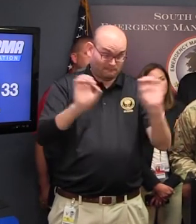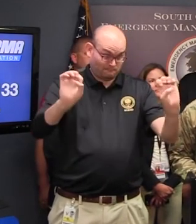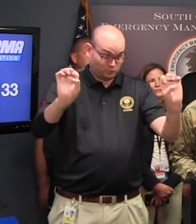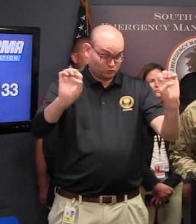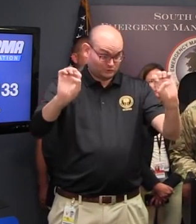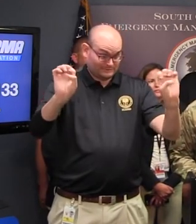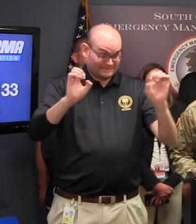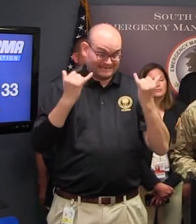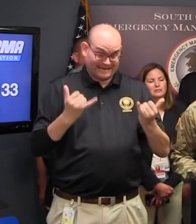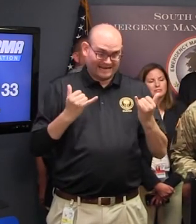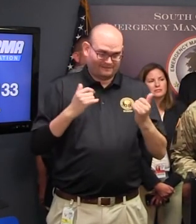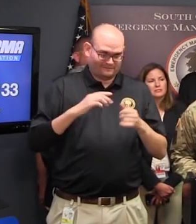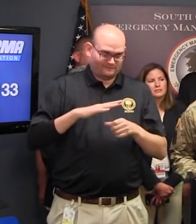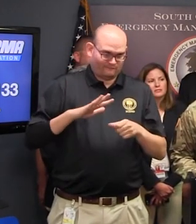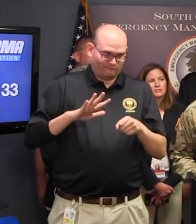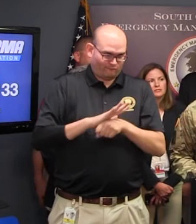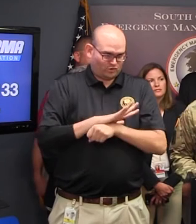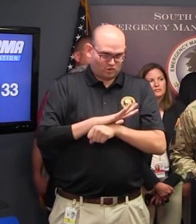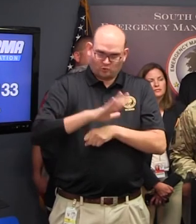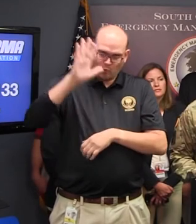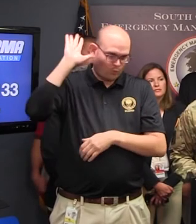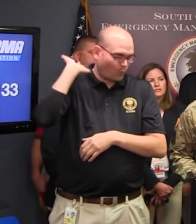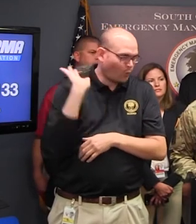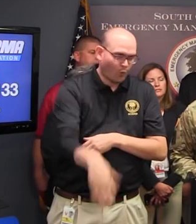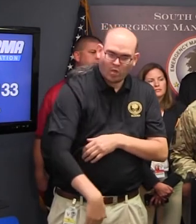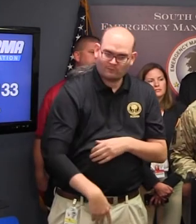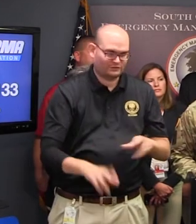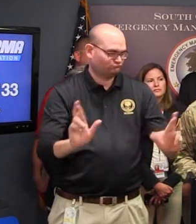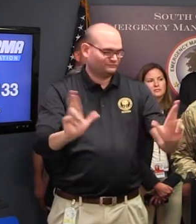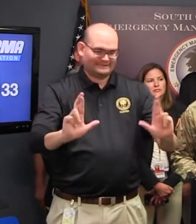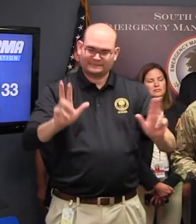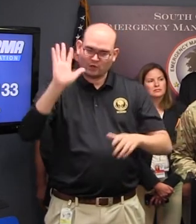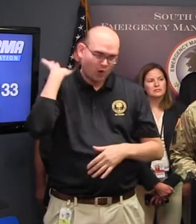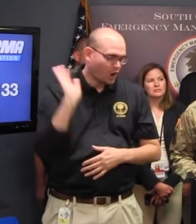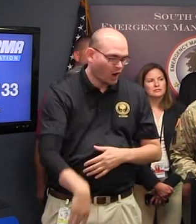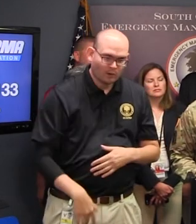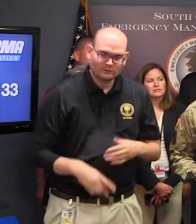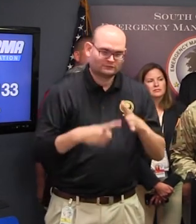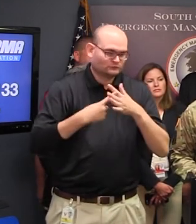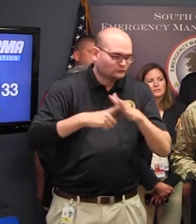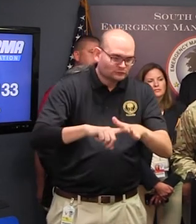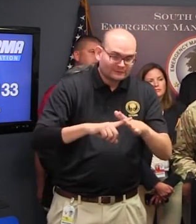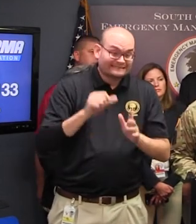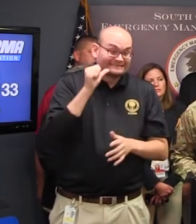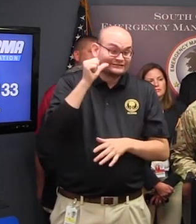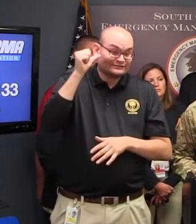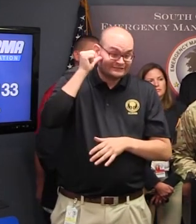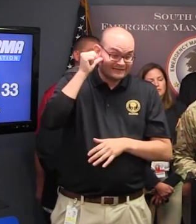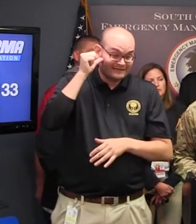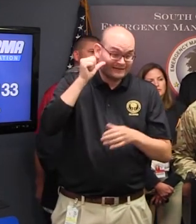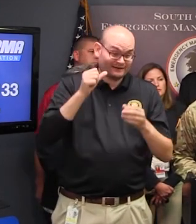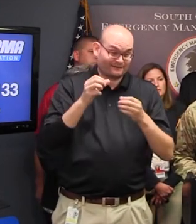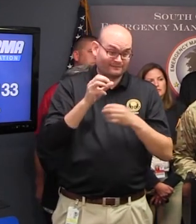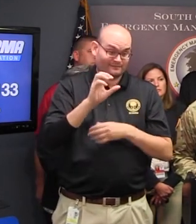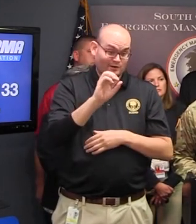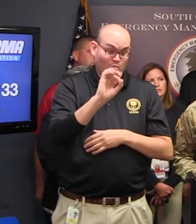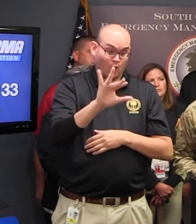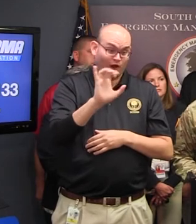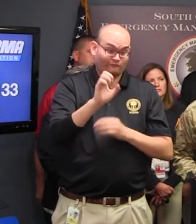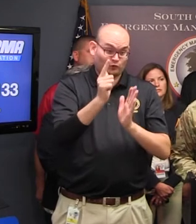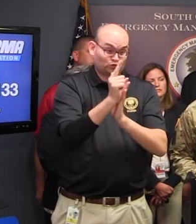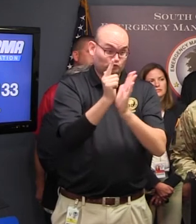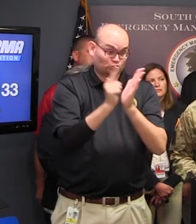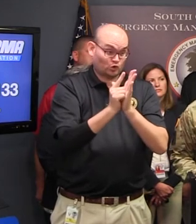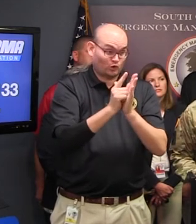force and effect As of yesterday evening, the Office of the Attorney General has received just over 210 complaints